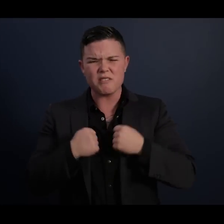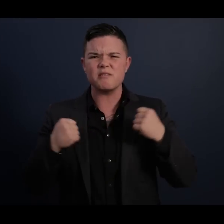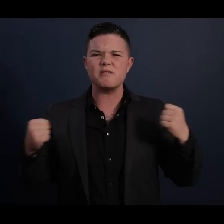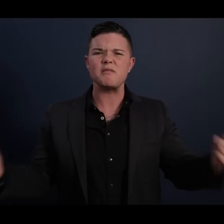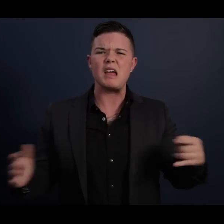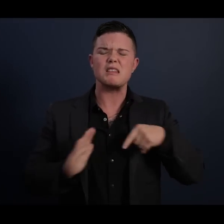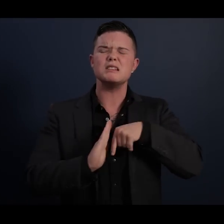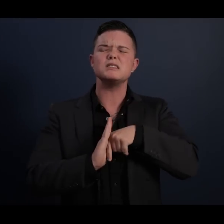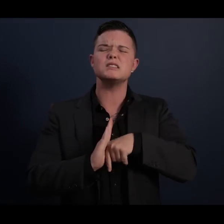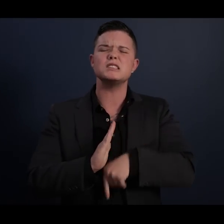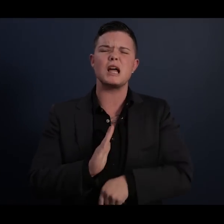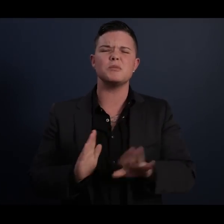empathy and his understanding.